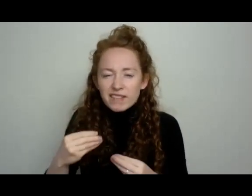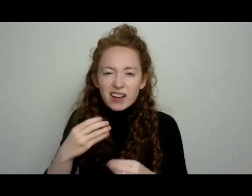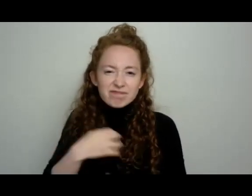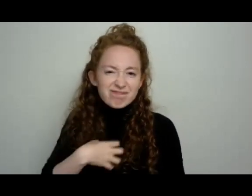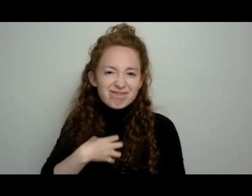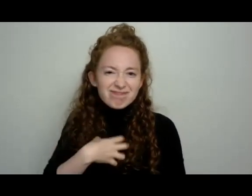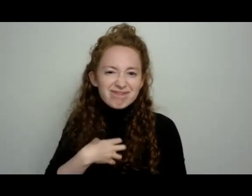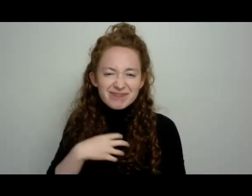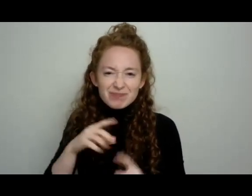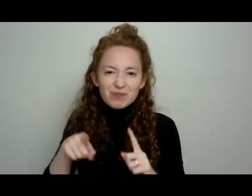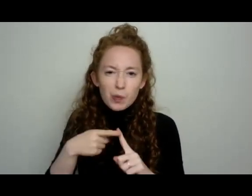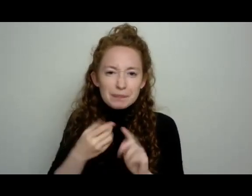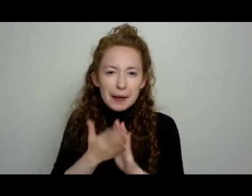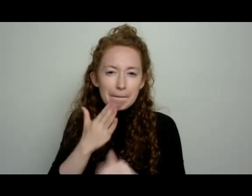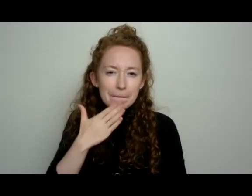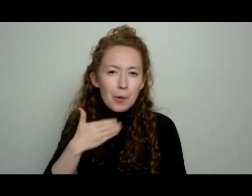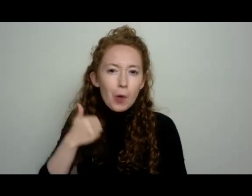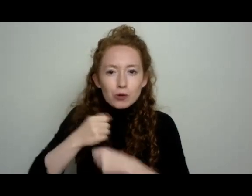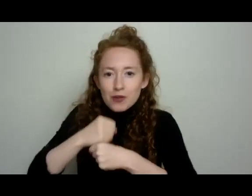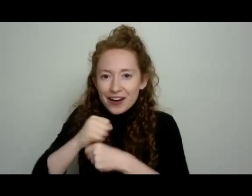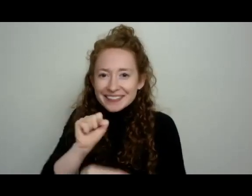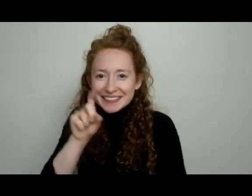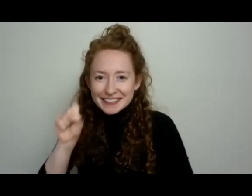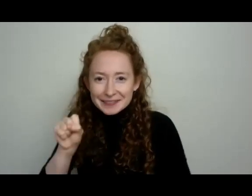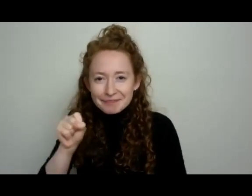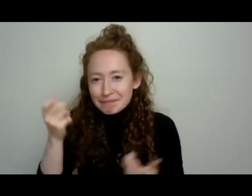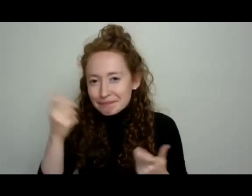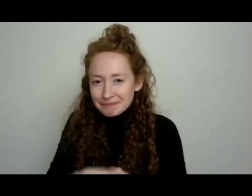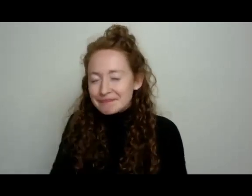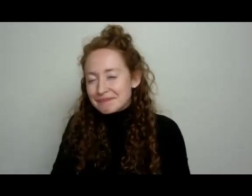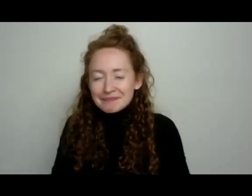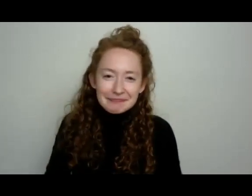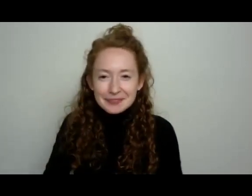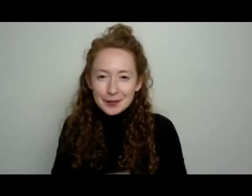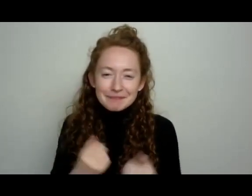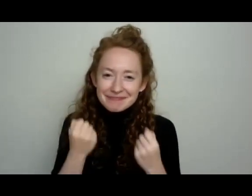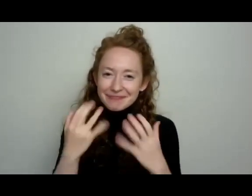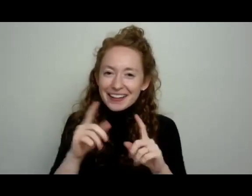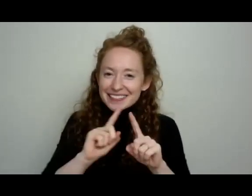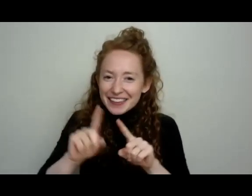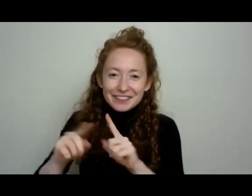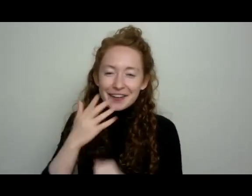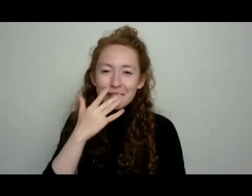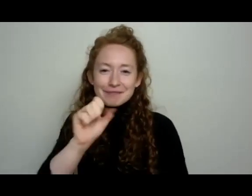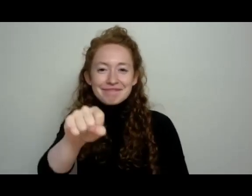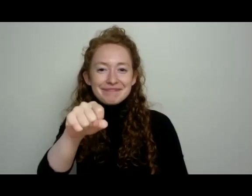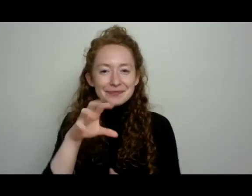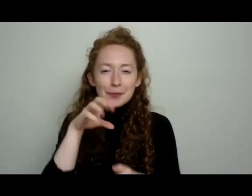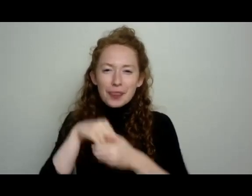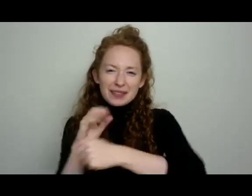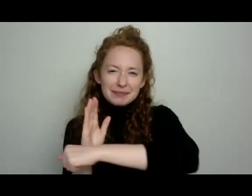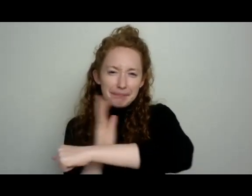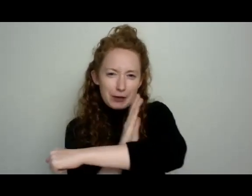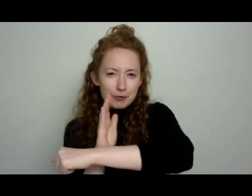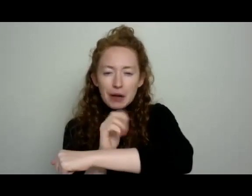as they are maturing their seed. So yes, lots of different colors within a smaller spectrum,